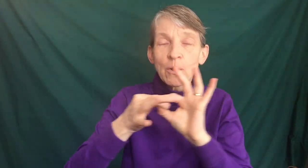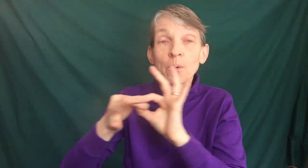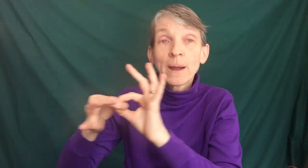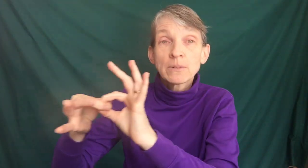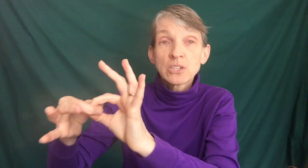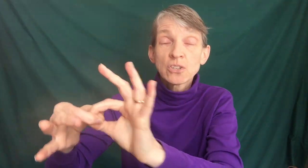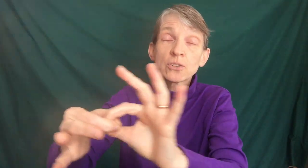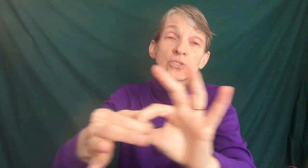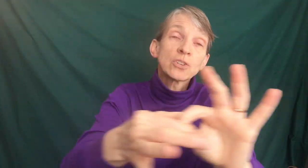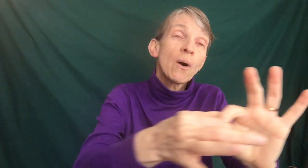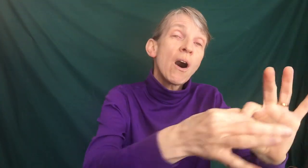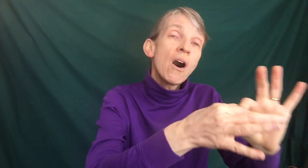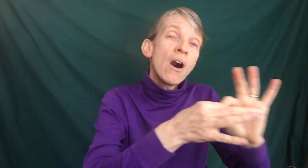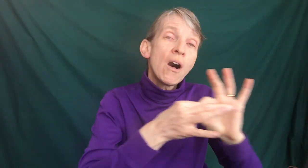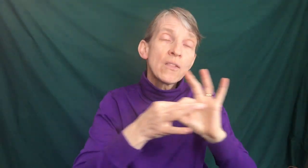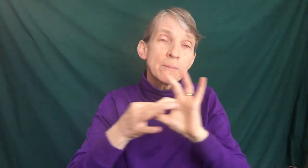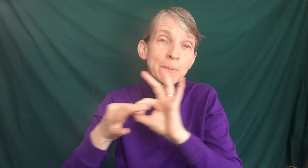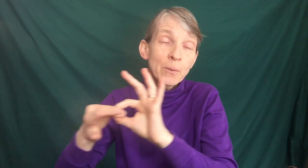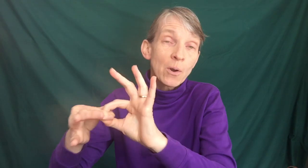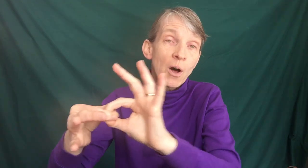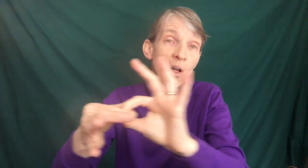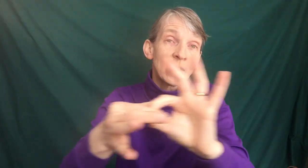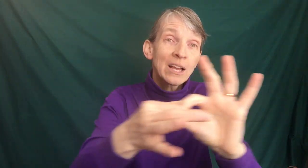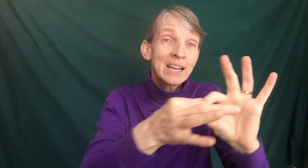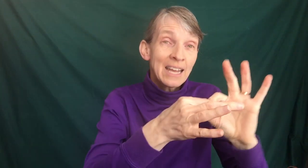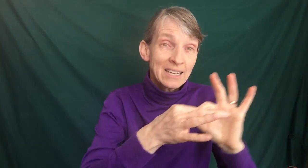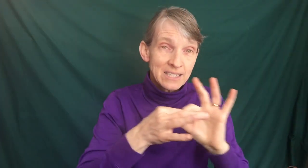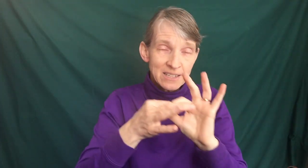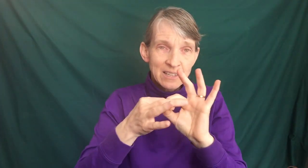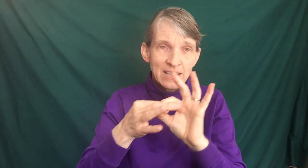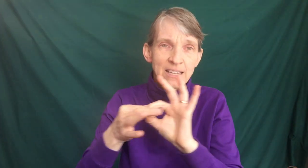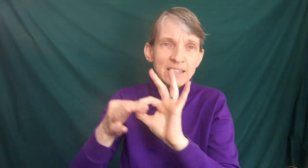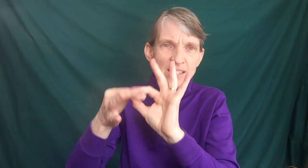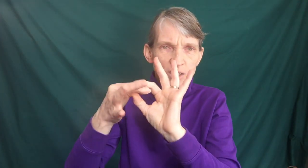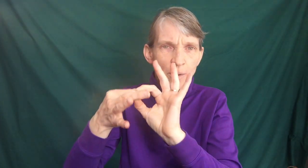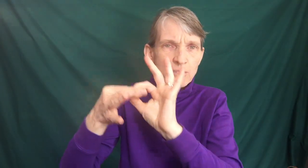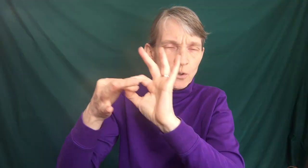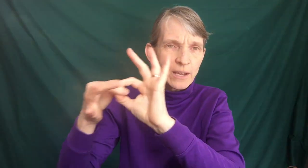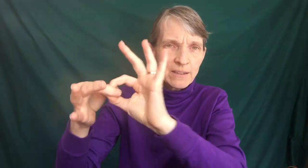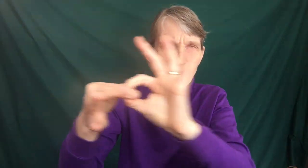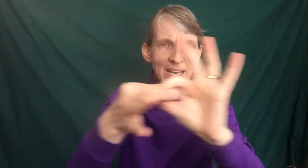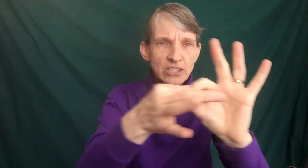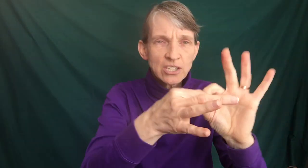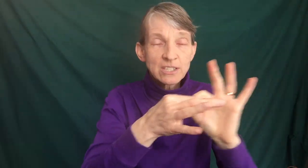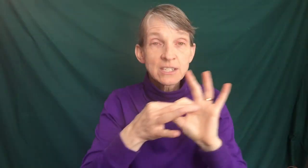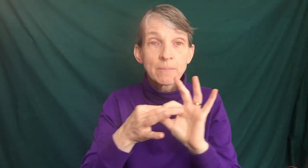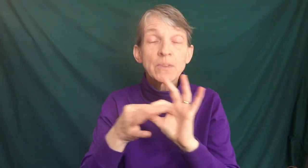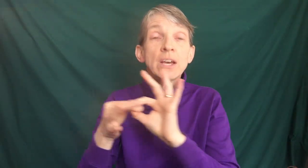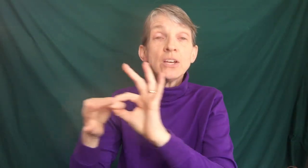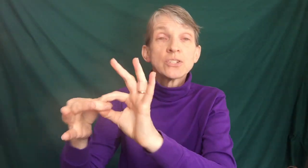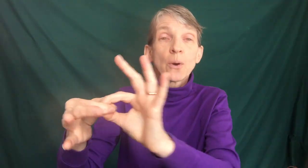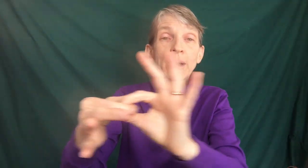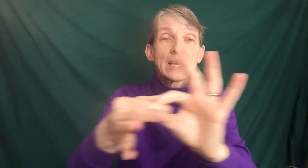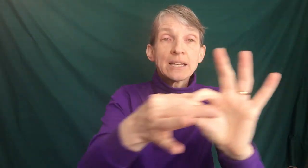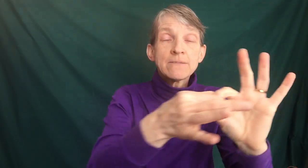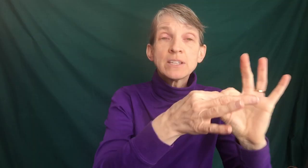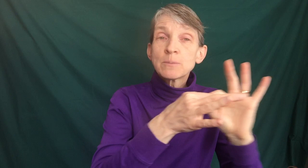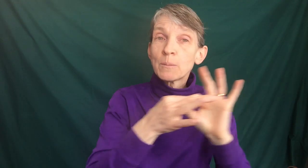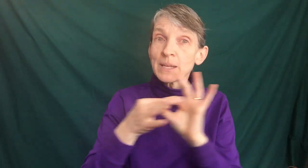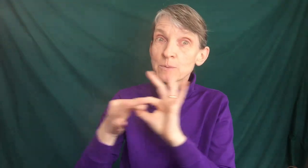go around in a circle to show all the people we're all connected. This is a way of showing connections. So indivisible means